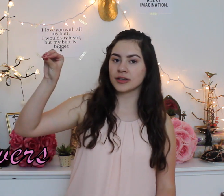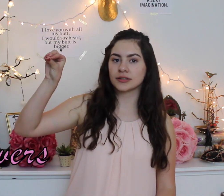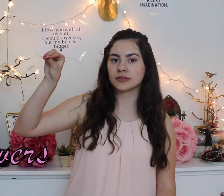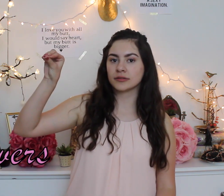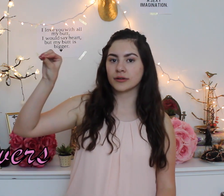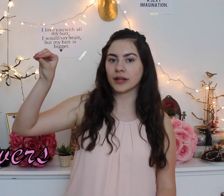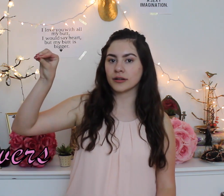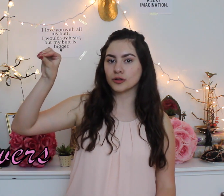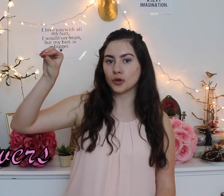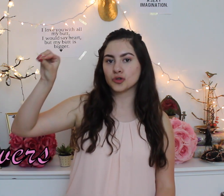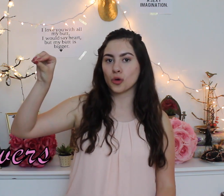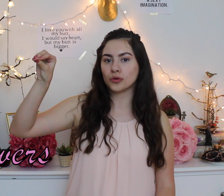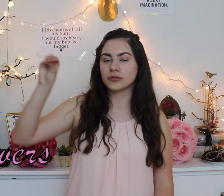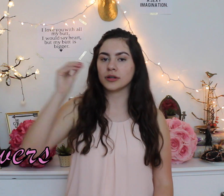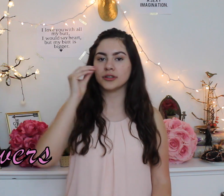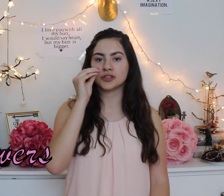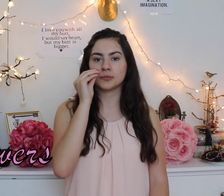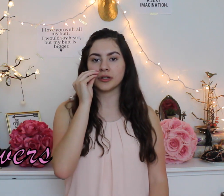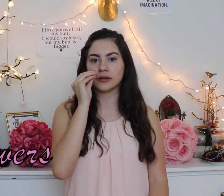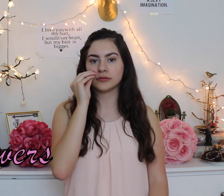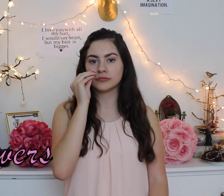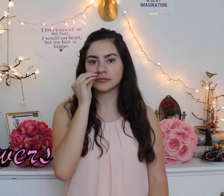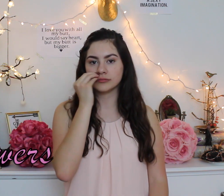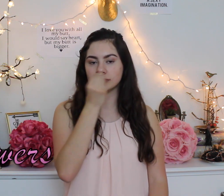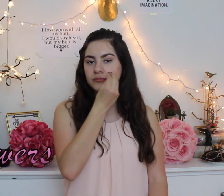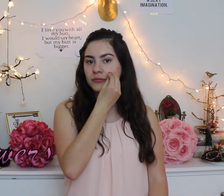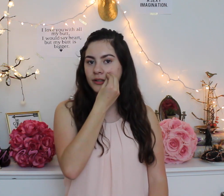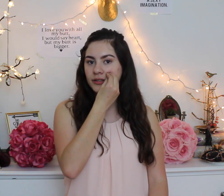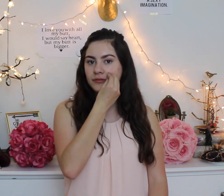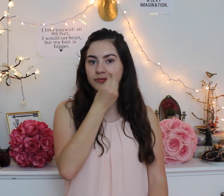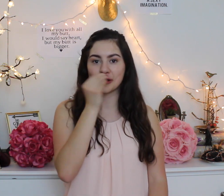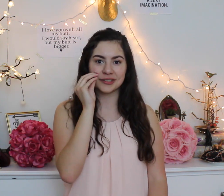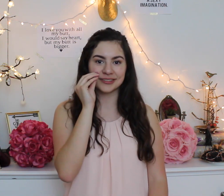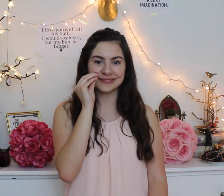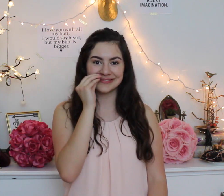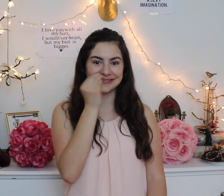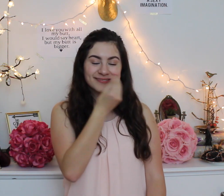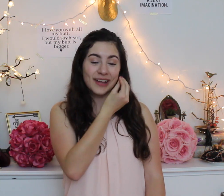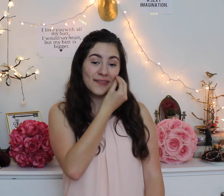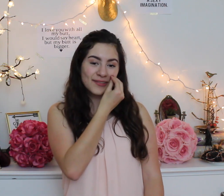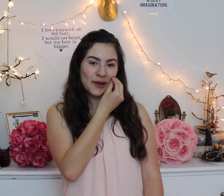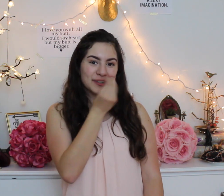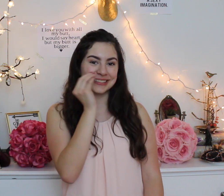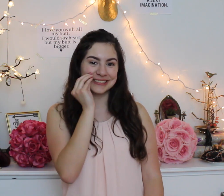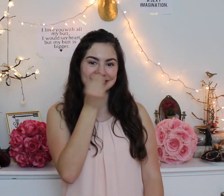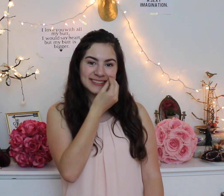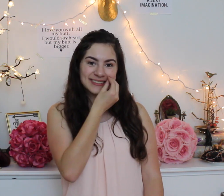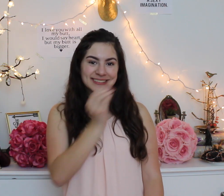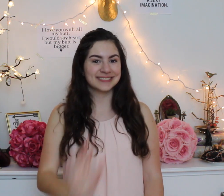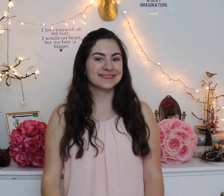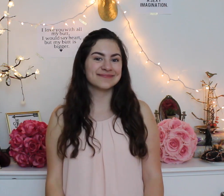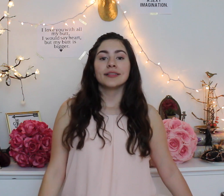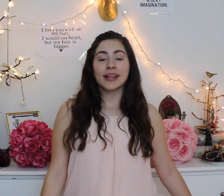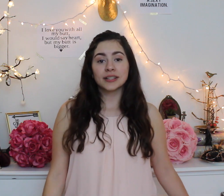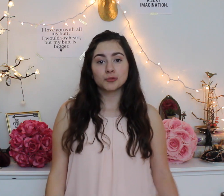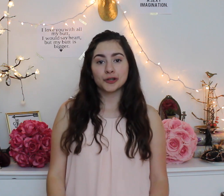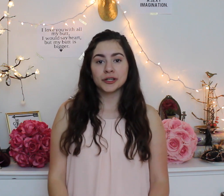this with like a close o and just put it like this flowers flowers next word